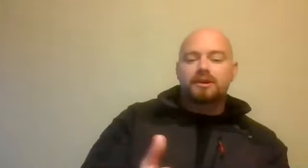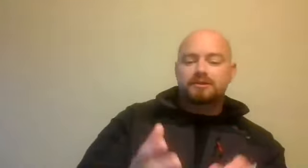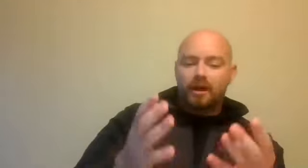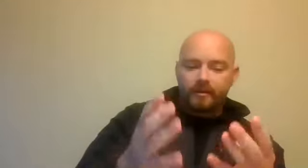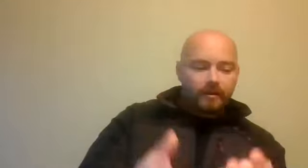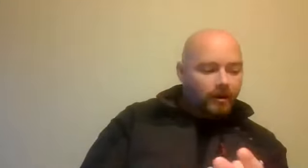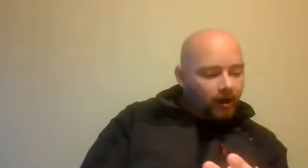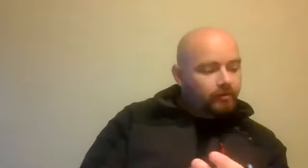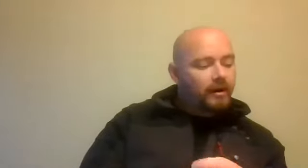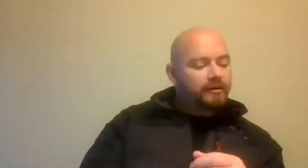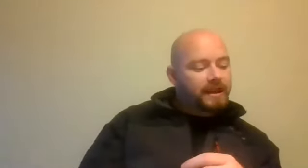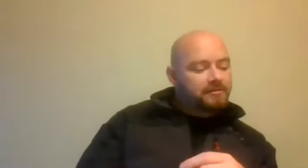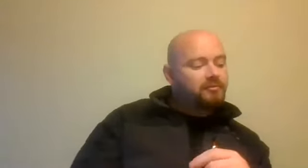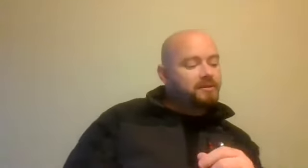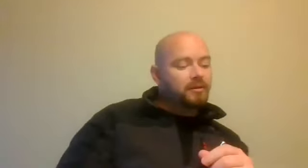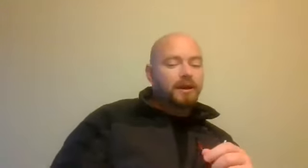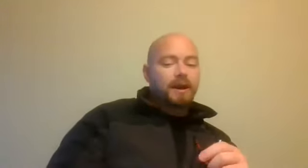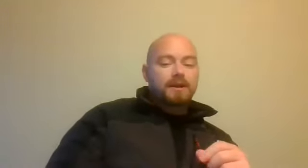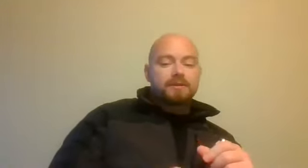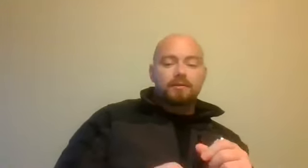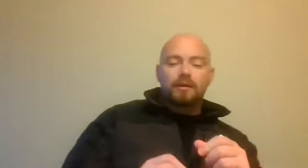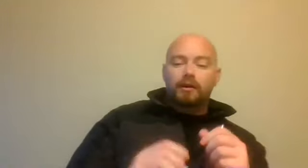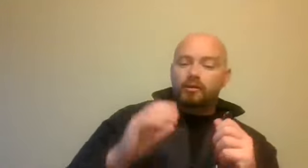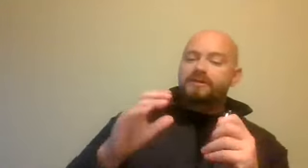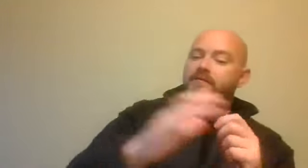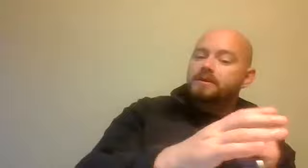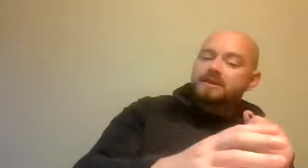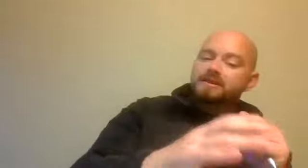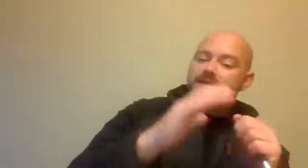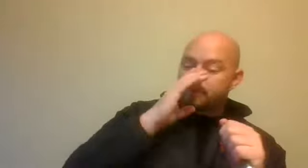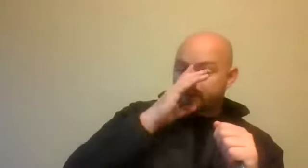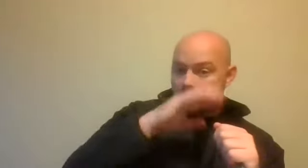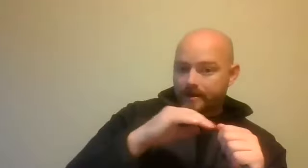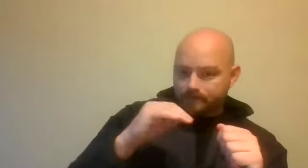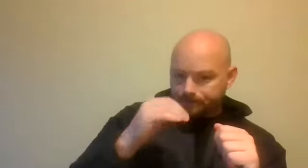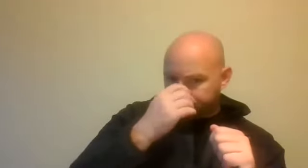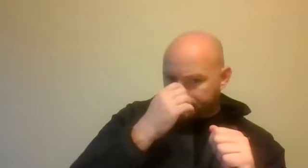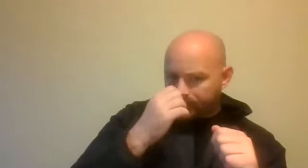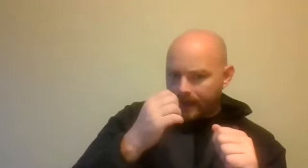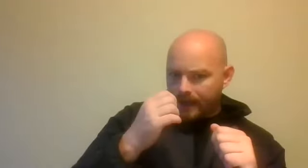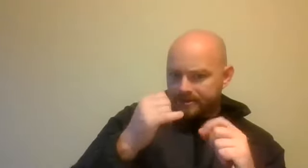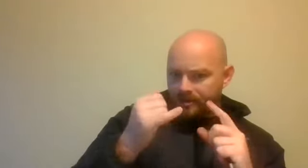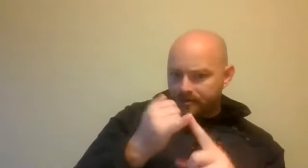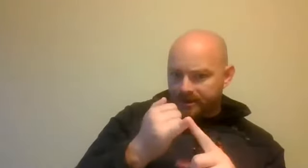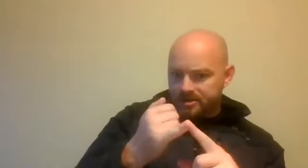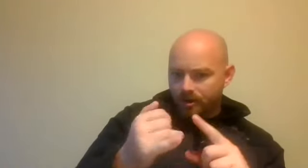on the ground. And that's what we've been doing. So I encourage everybody who's listening to this, whether you're a security practitioner,